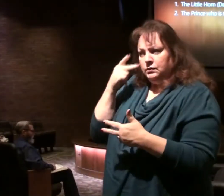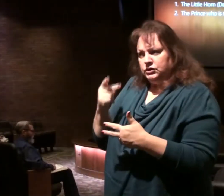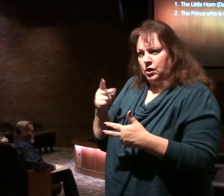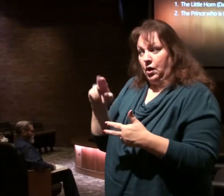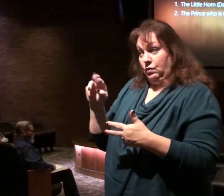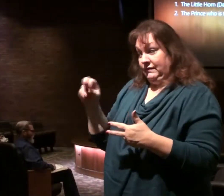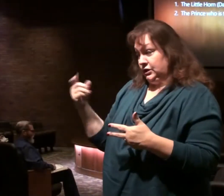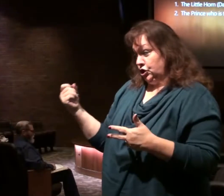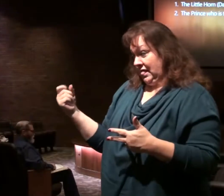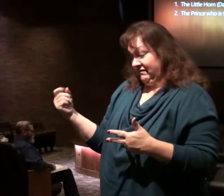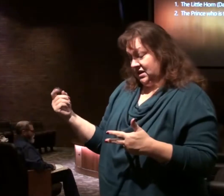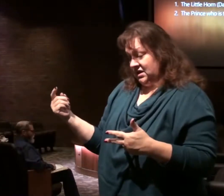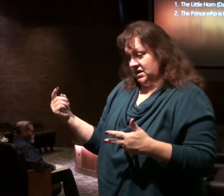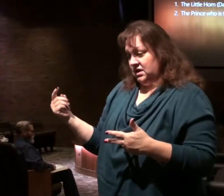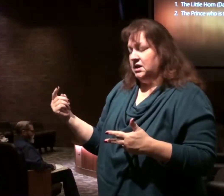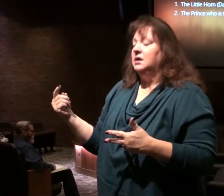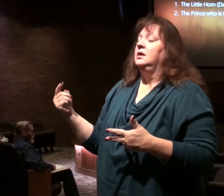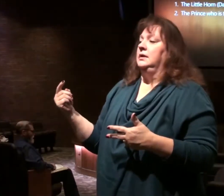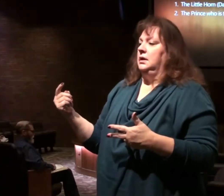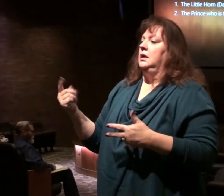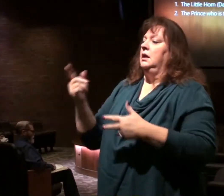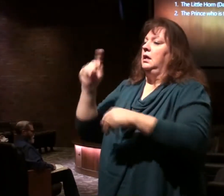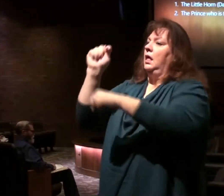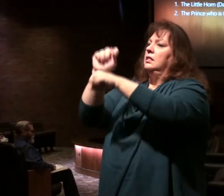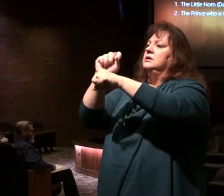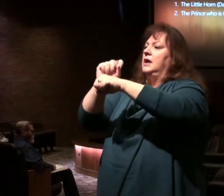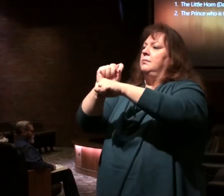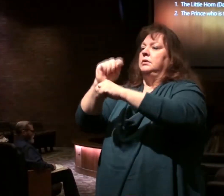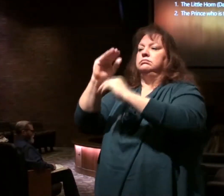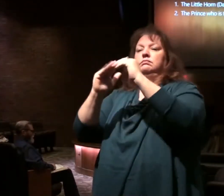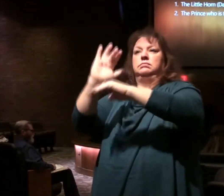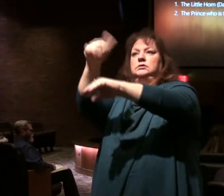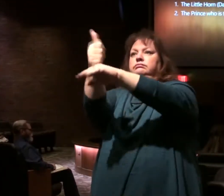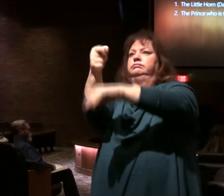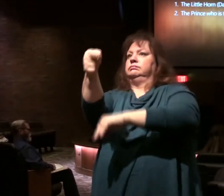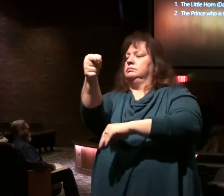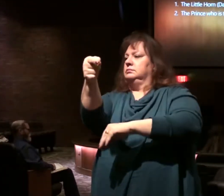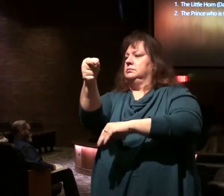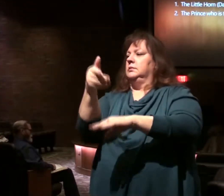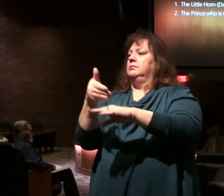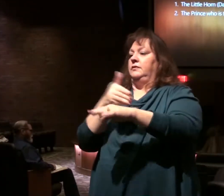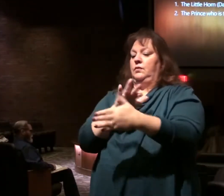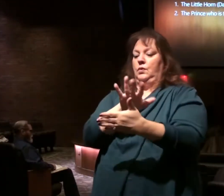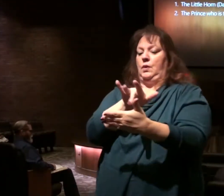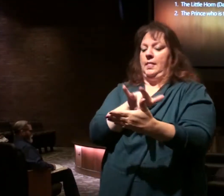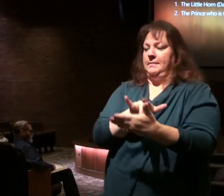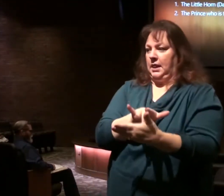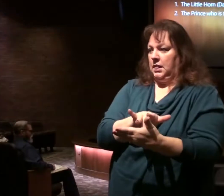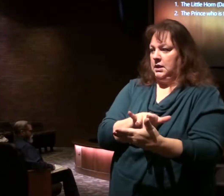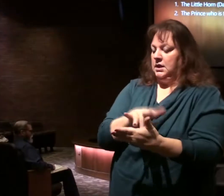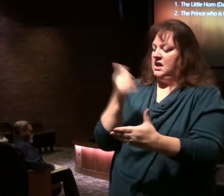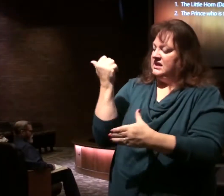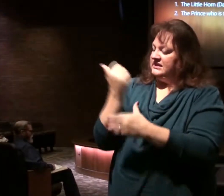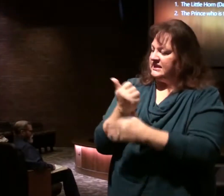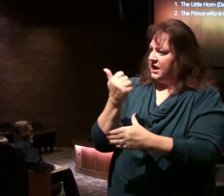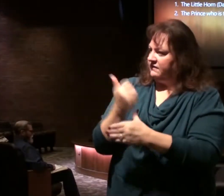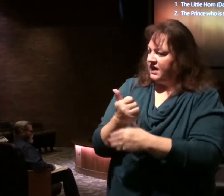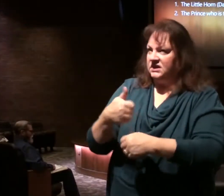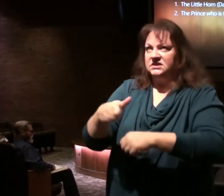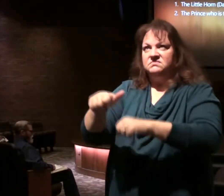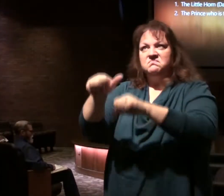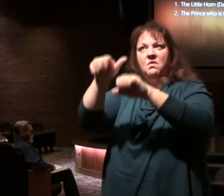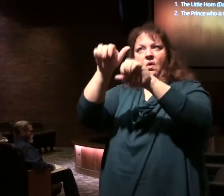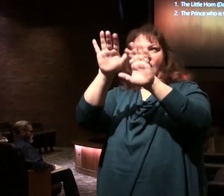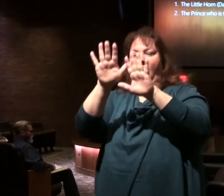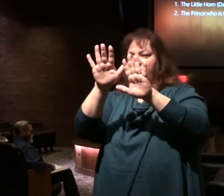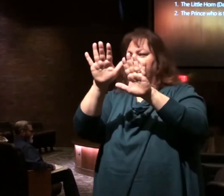11 that the temple will have been rebuilt by the time you get to the middle. Sacrifices and offerings are